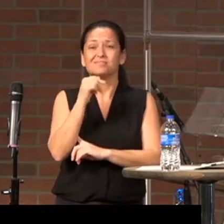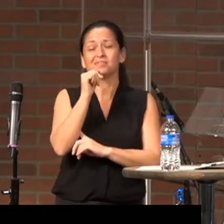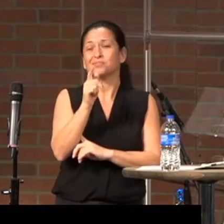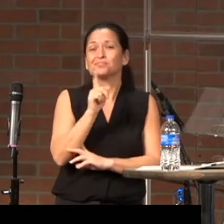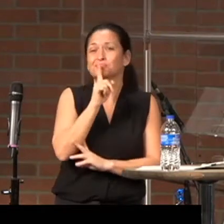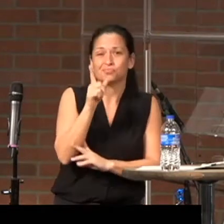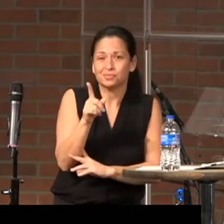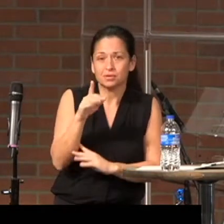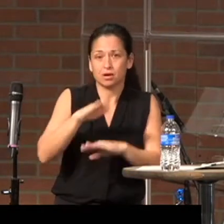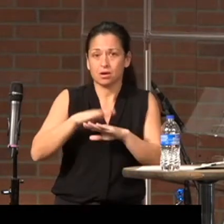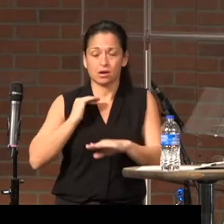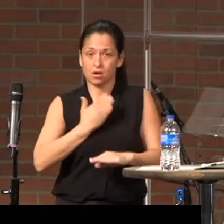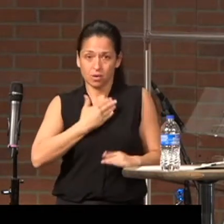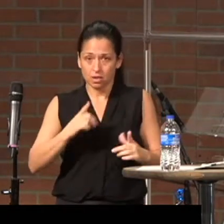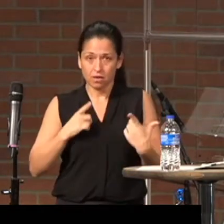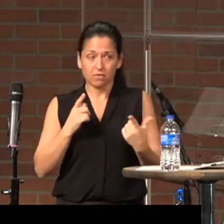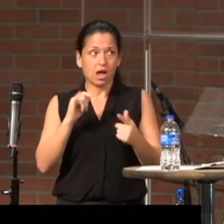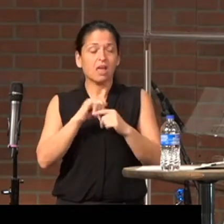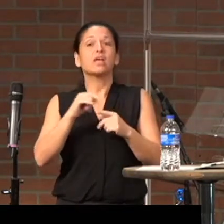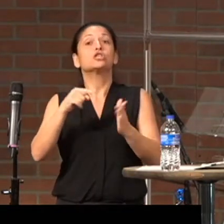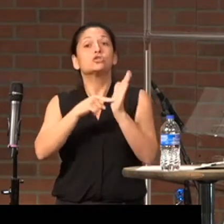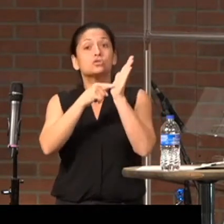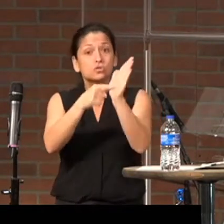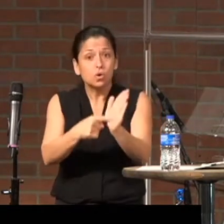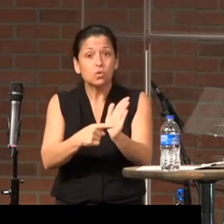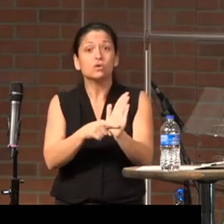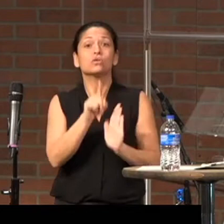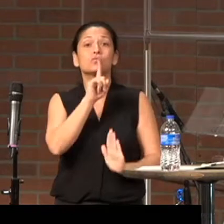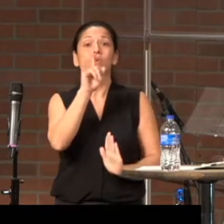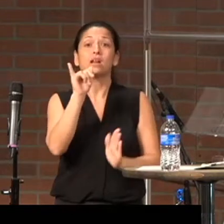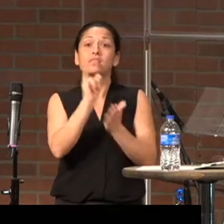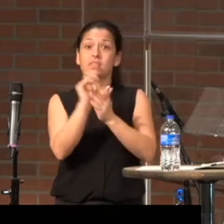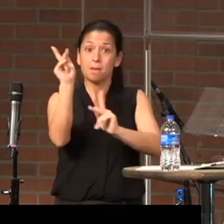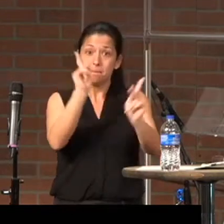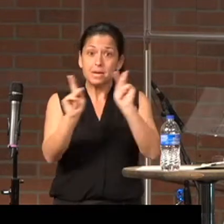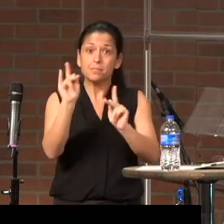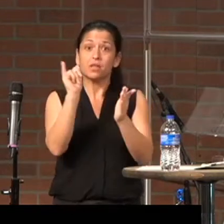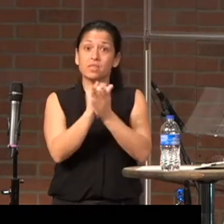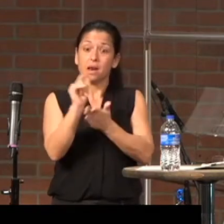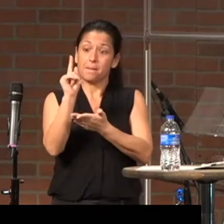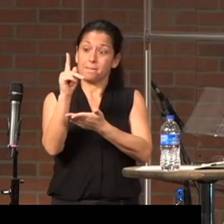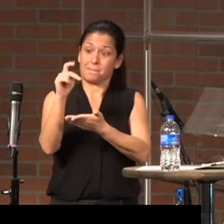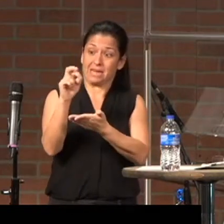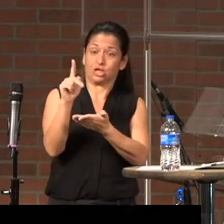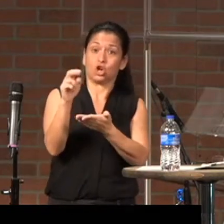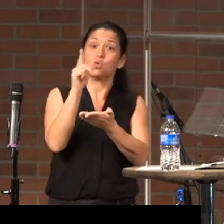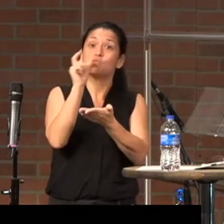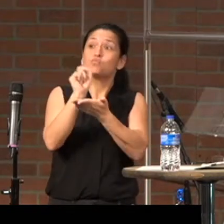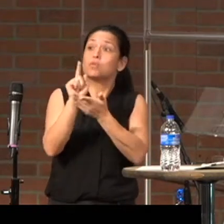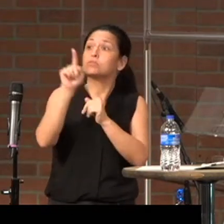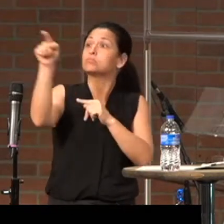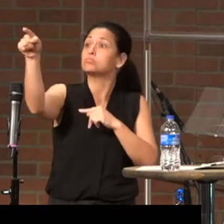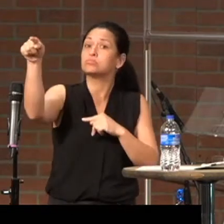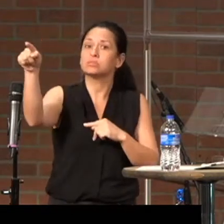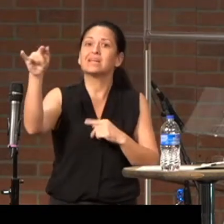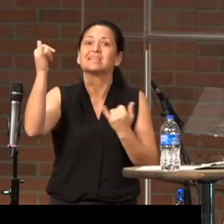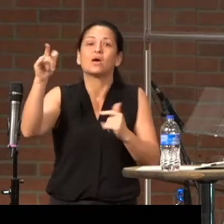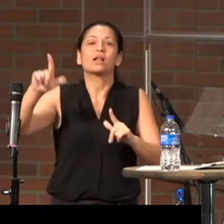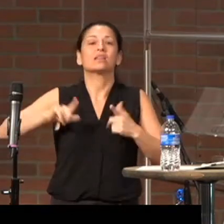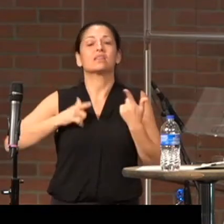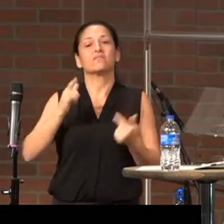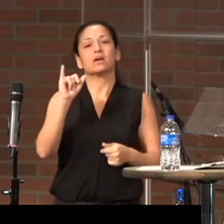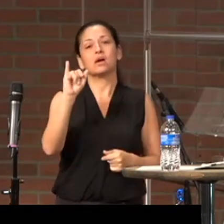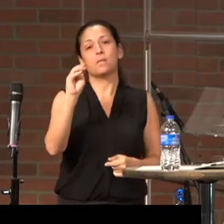on our lives. And that's reflected in the reality that the people that Peter is writing to are now living in immorality.